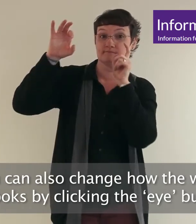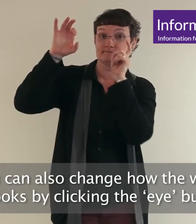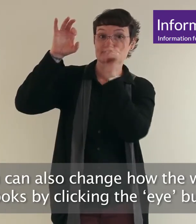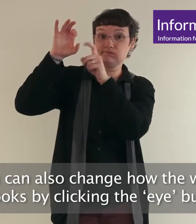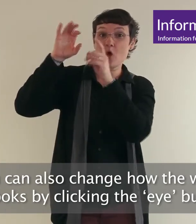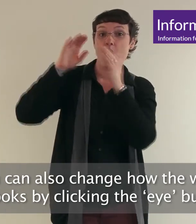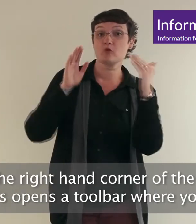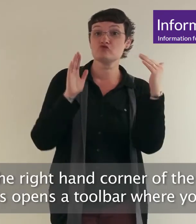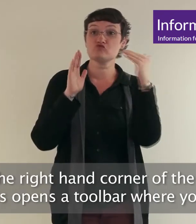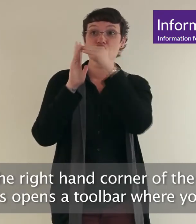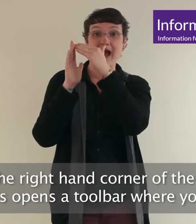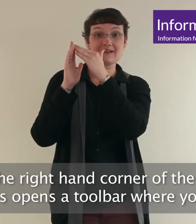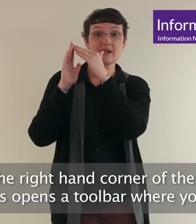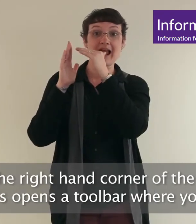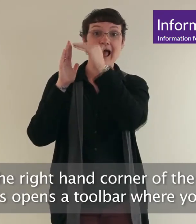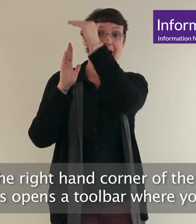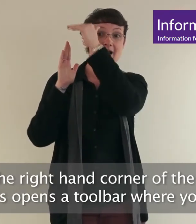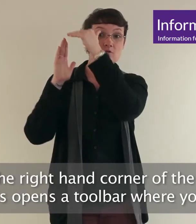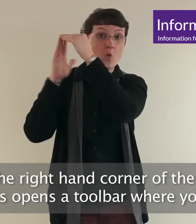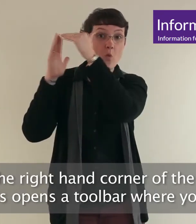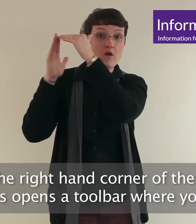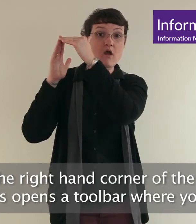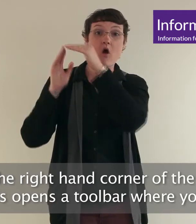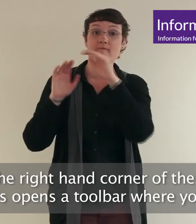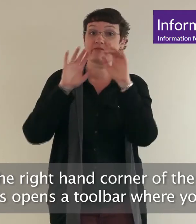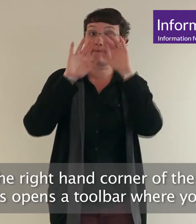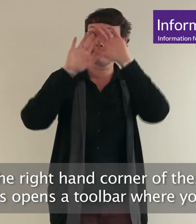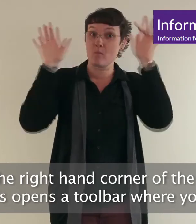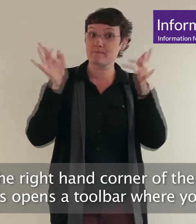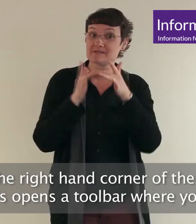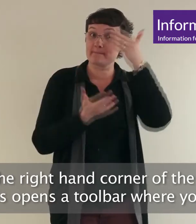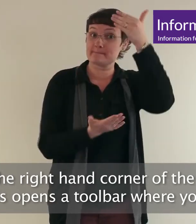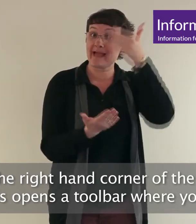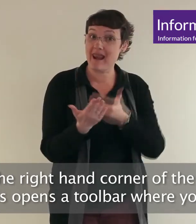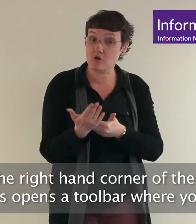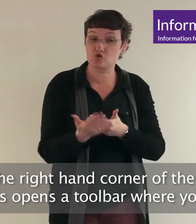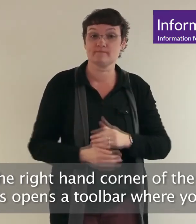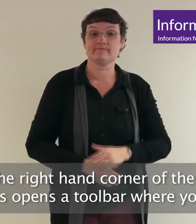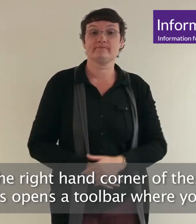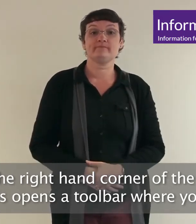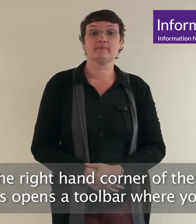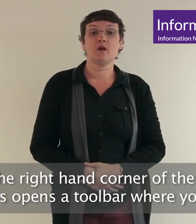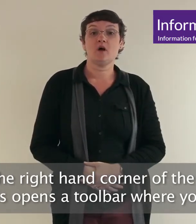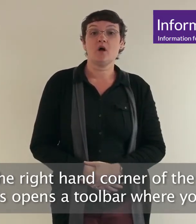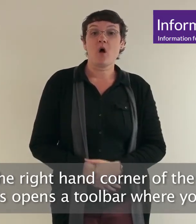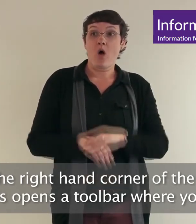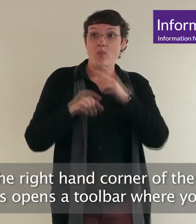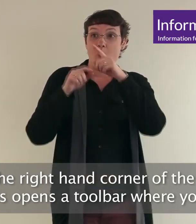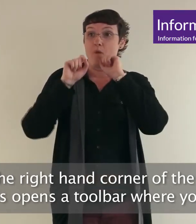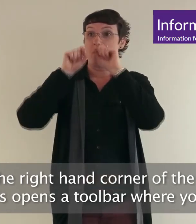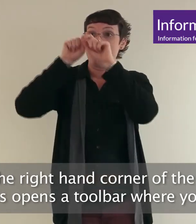toolbar where you can change the colour, size, contrast and written language of the website.